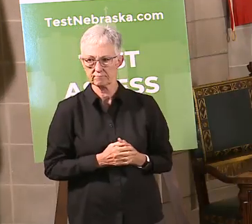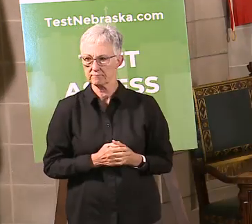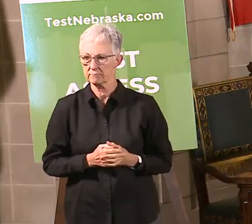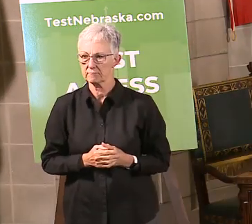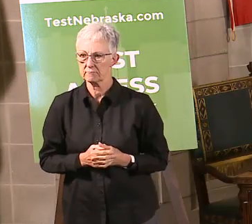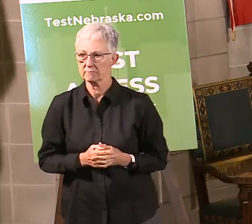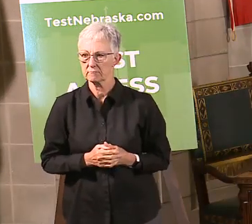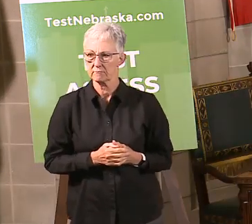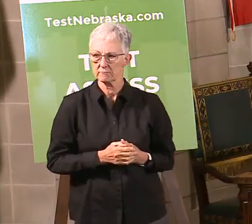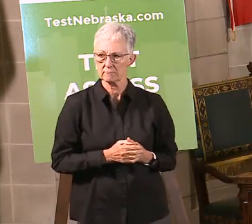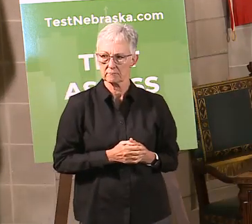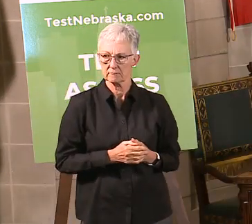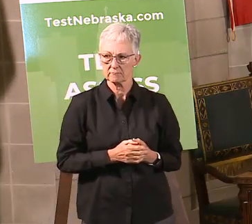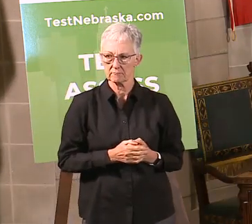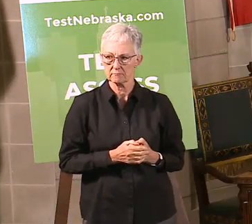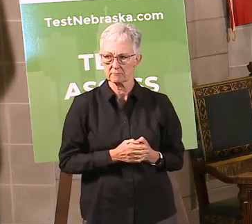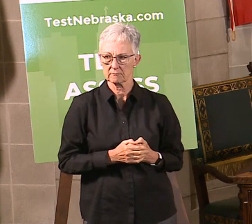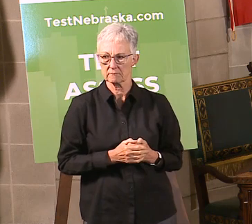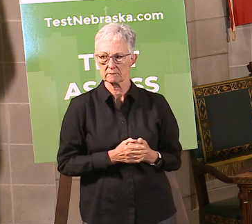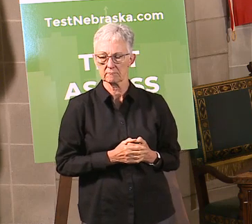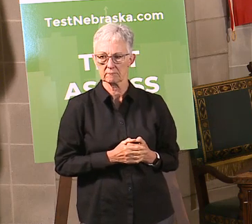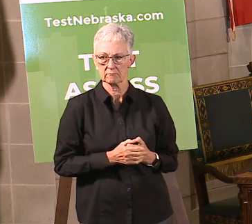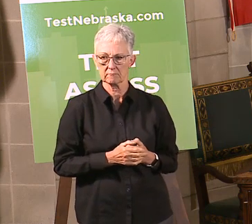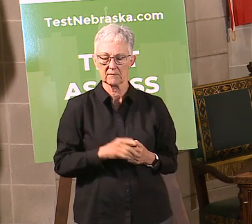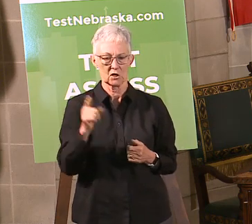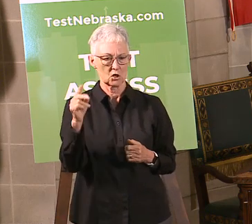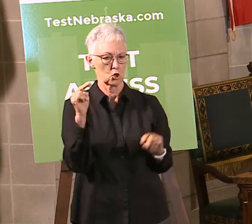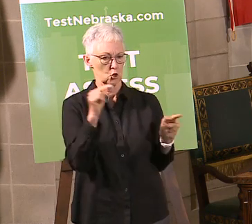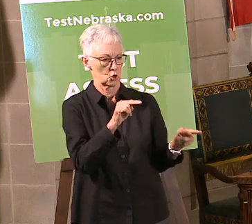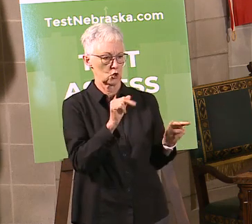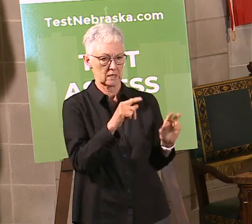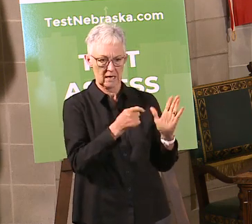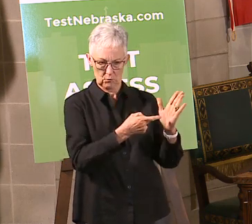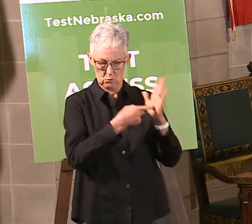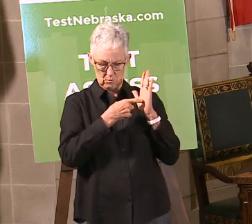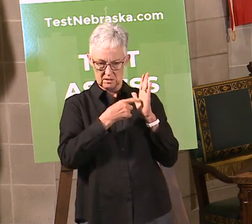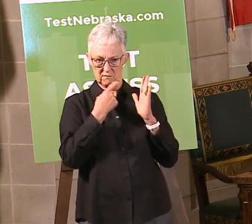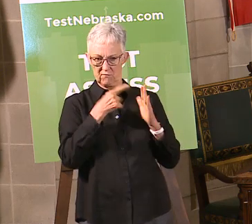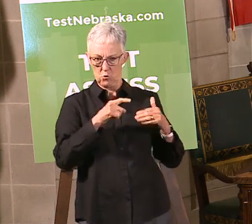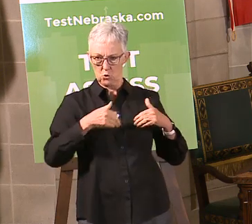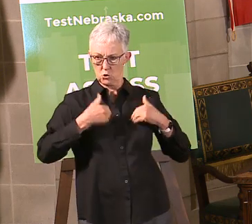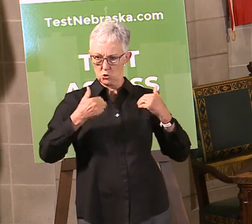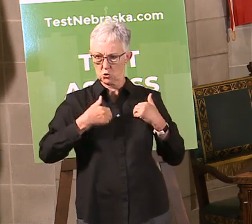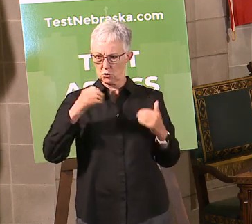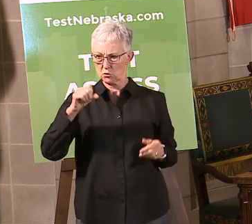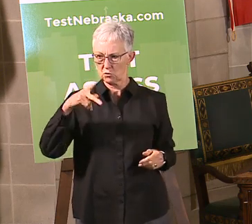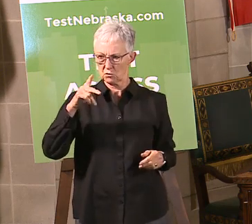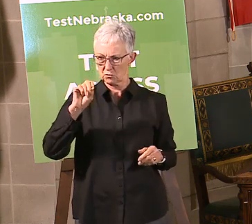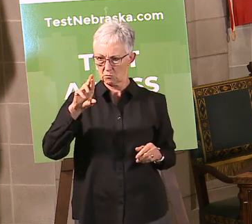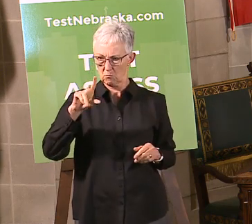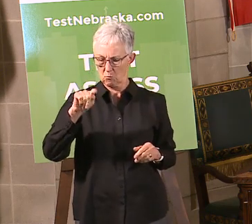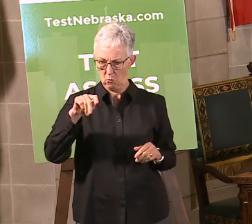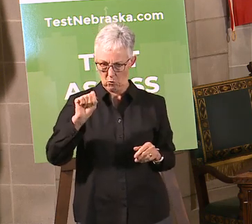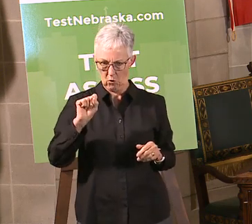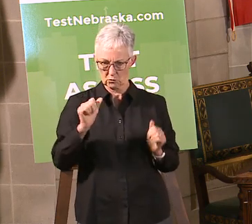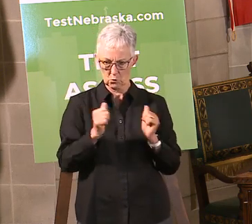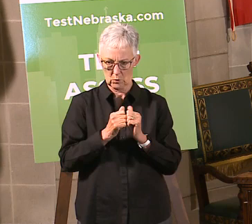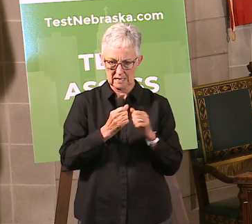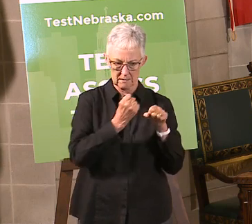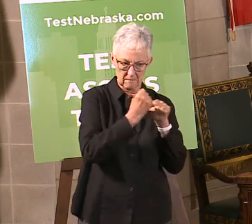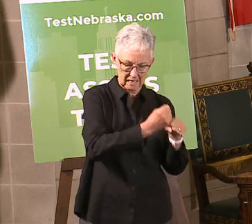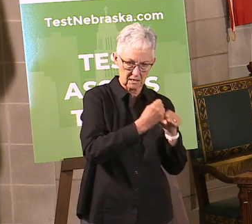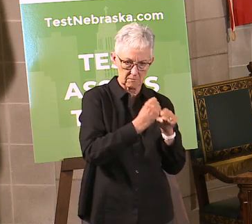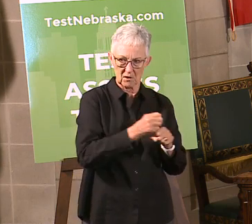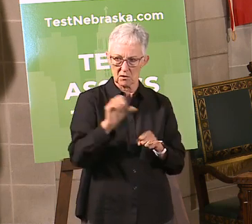Yeah, so just looking at these guidelines with youth sports and how you guys are going to try to do things with baseball and softball, depending on how it goes, will this